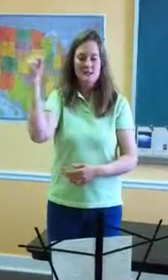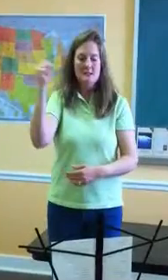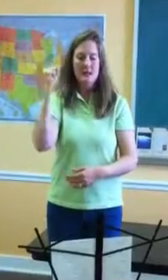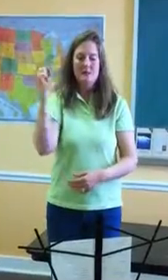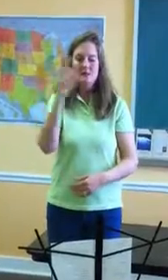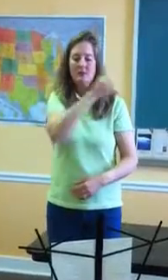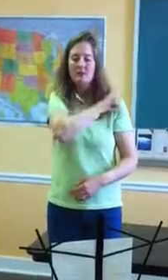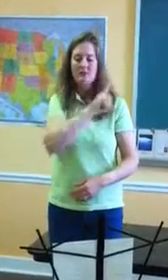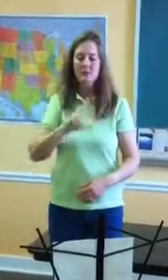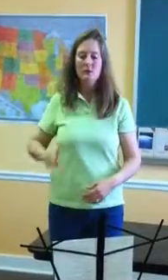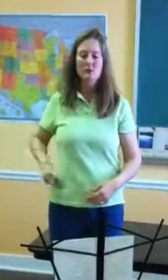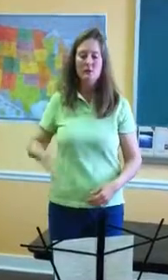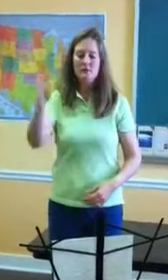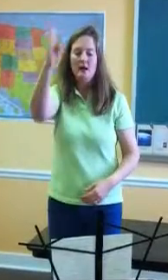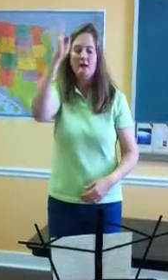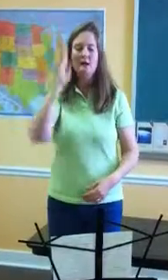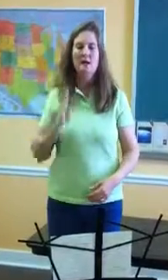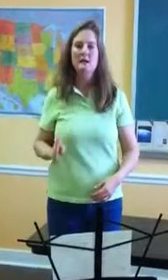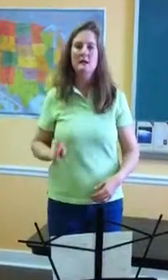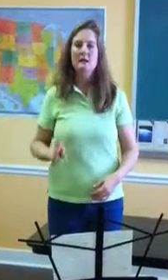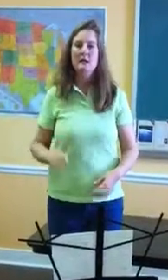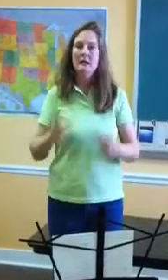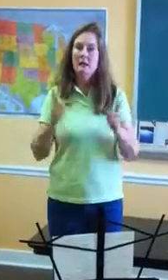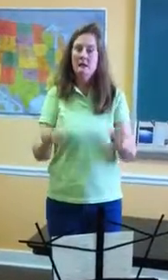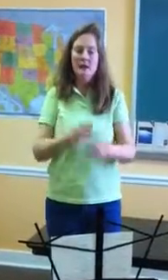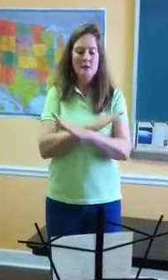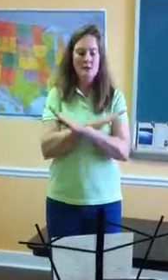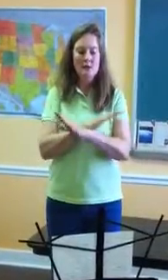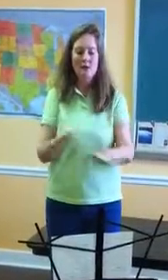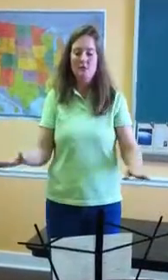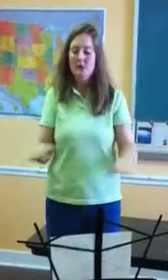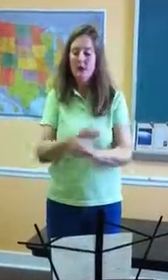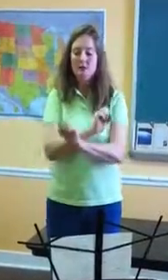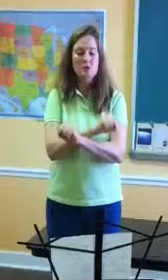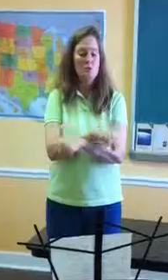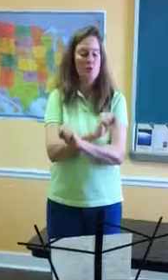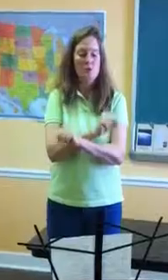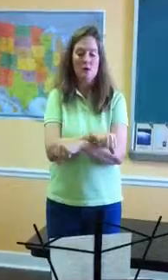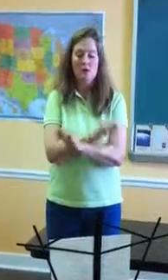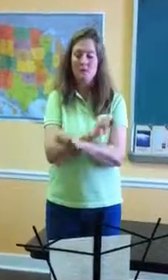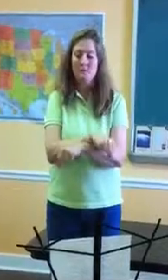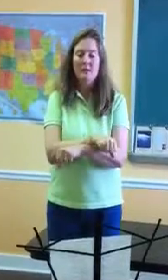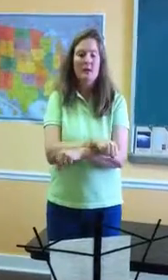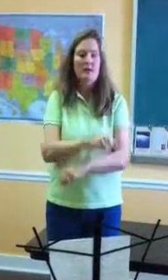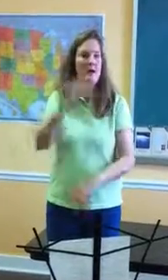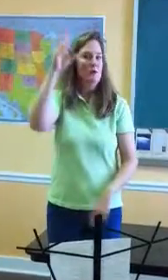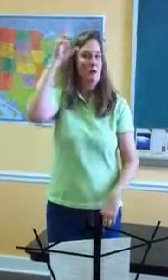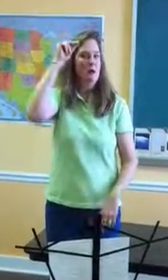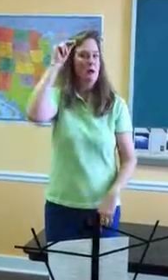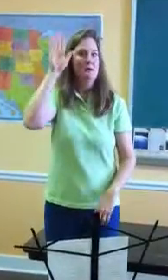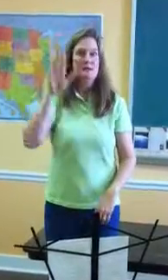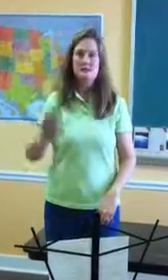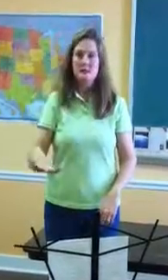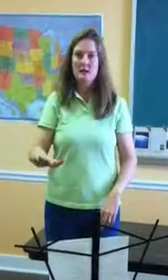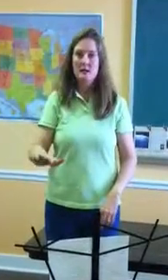the Sabbath of the Lord thy God. In it thou shalt not do any work, thou nor thy son,